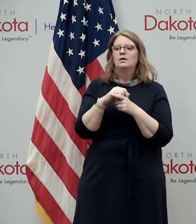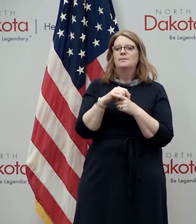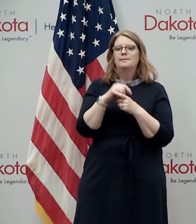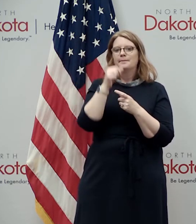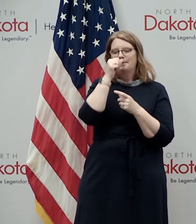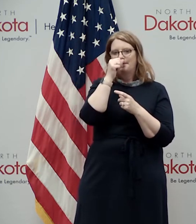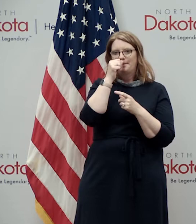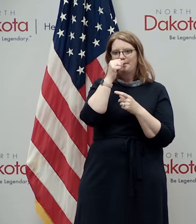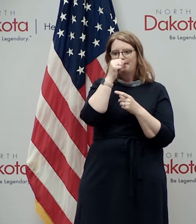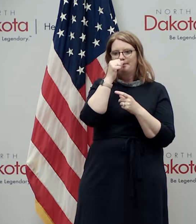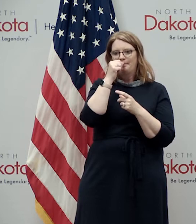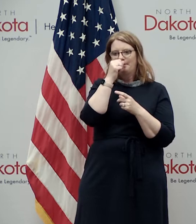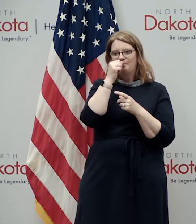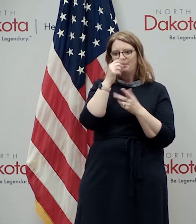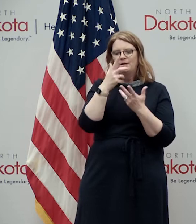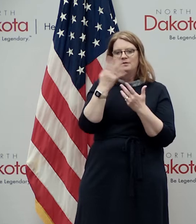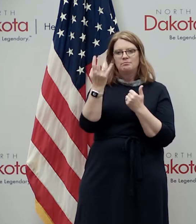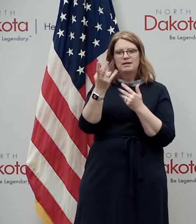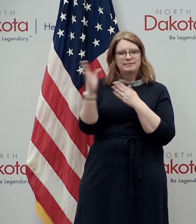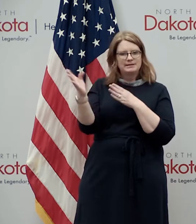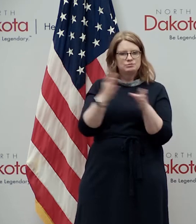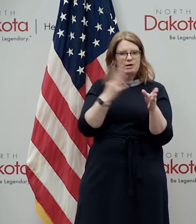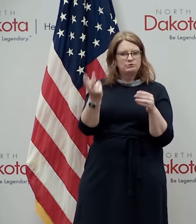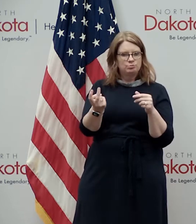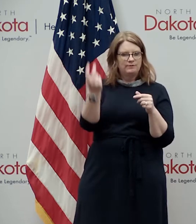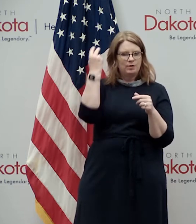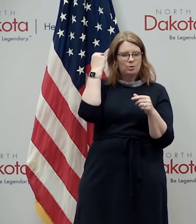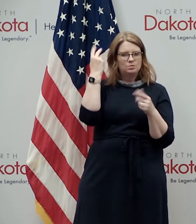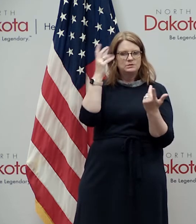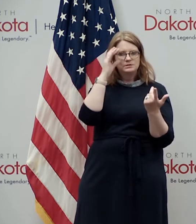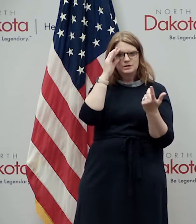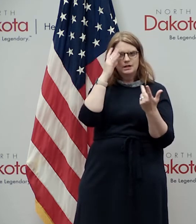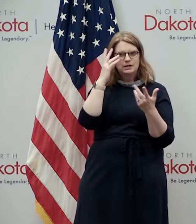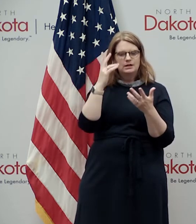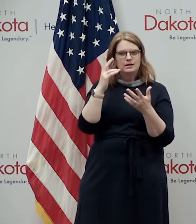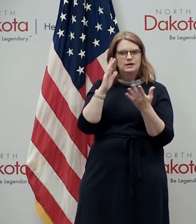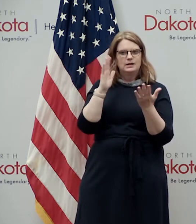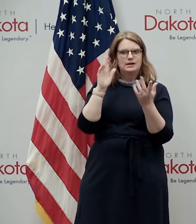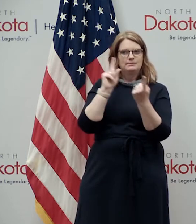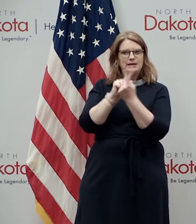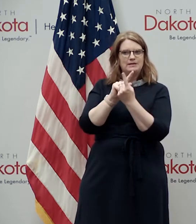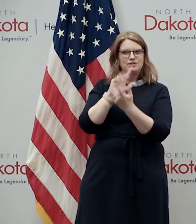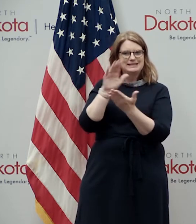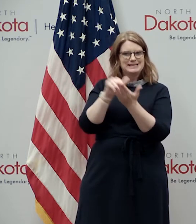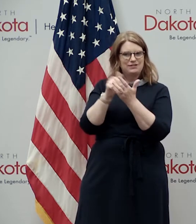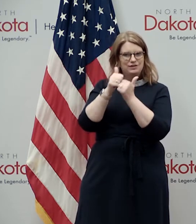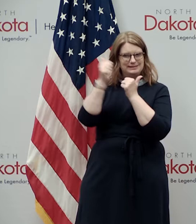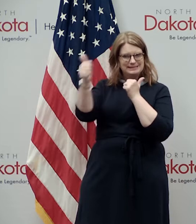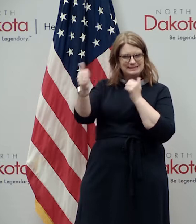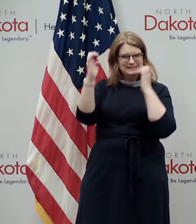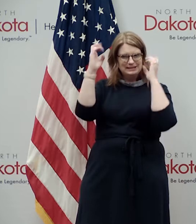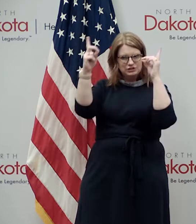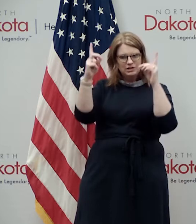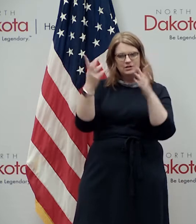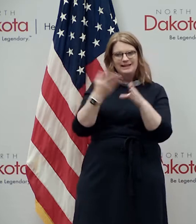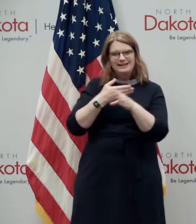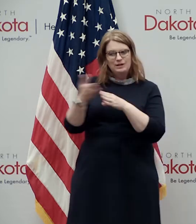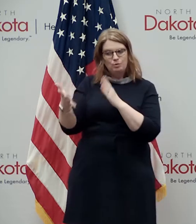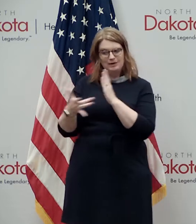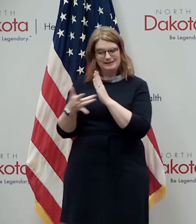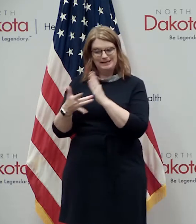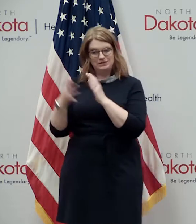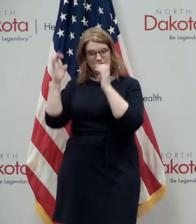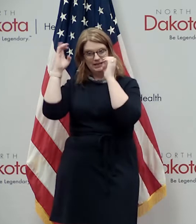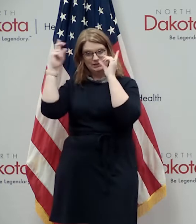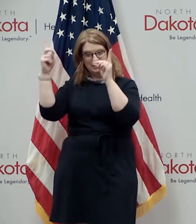business we've restarted all of our strategy reviews and sort of meeting with the center for distance education and the uh uh career and technical education